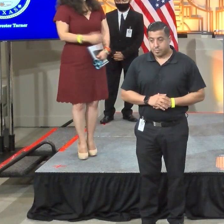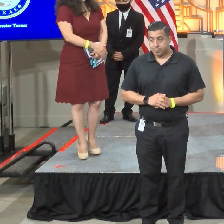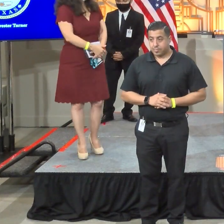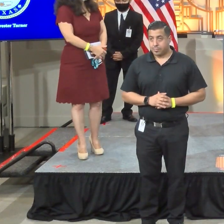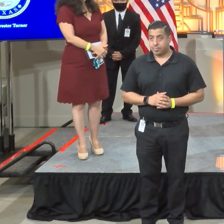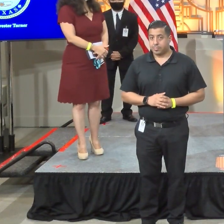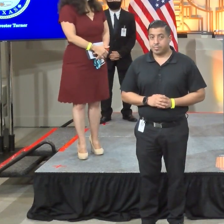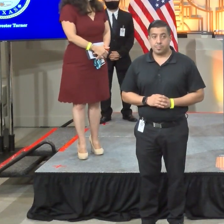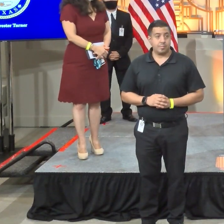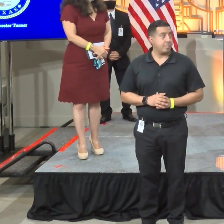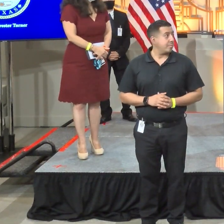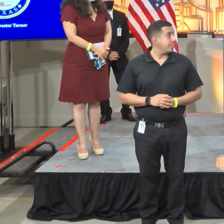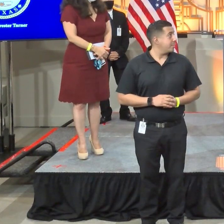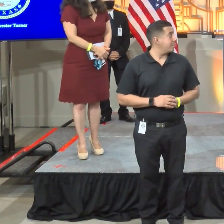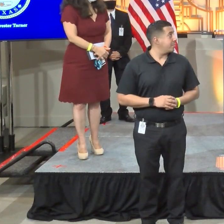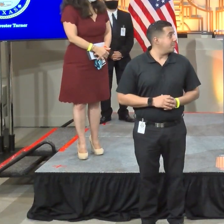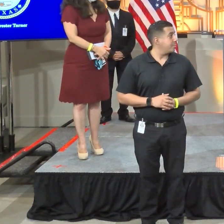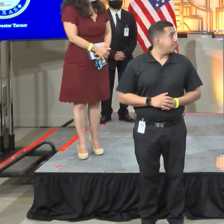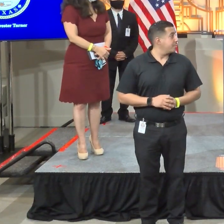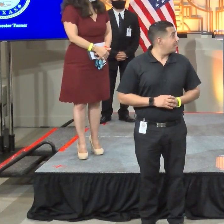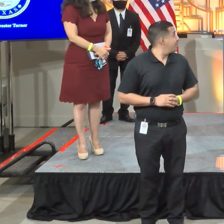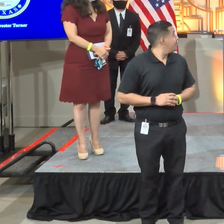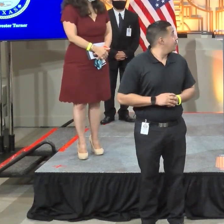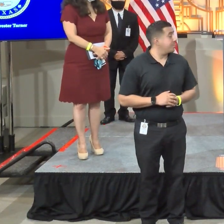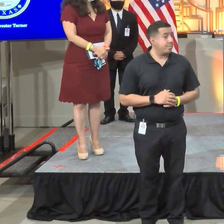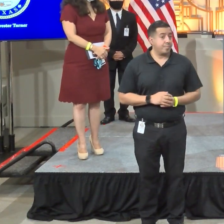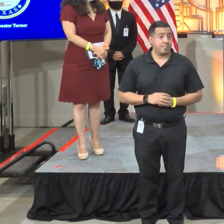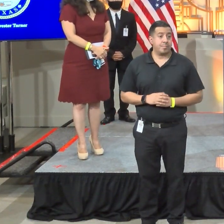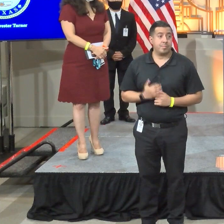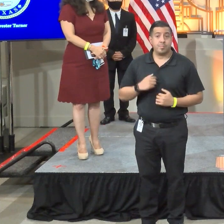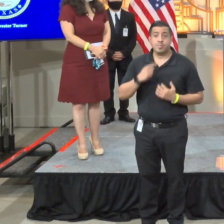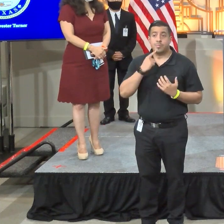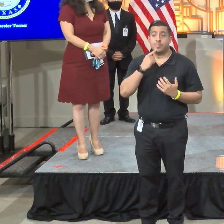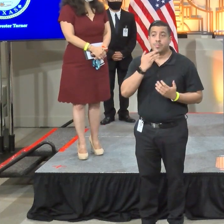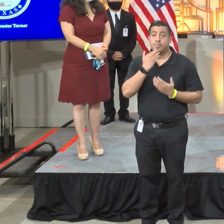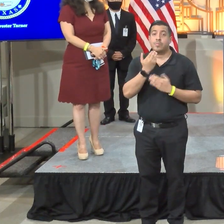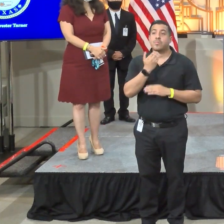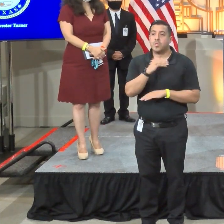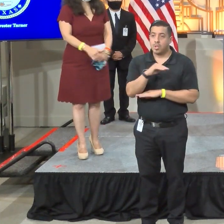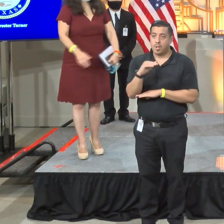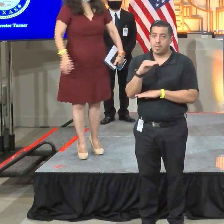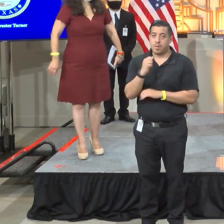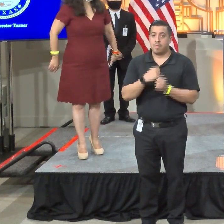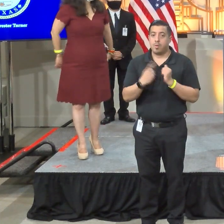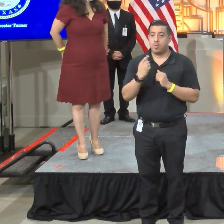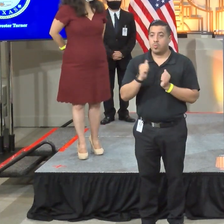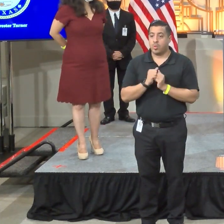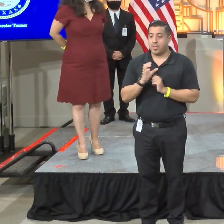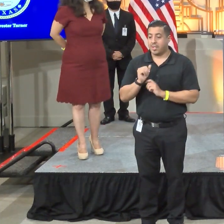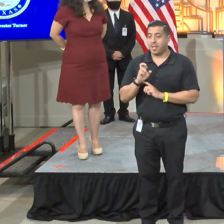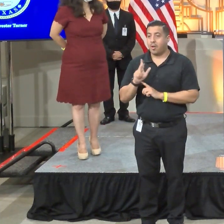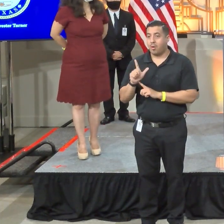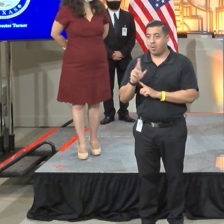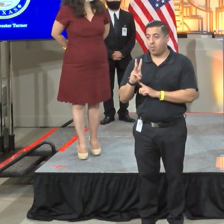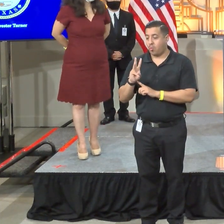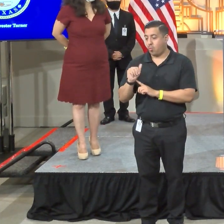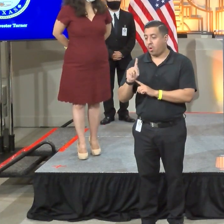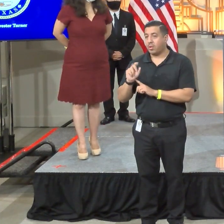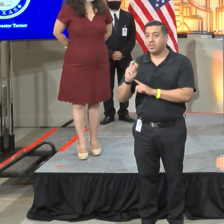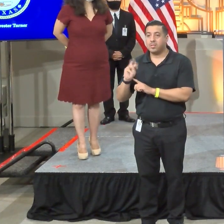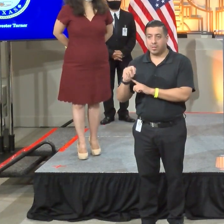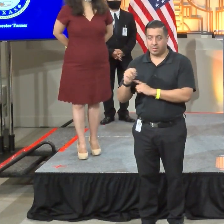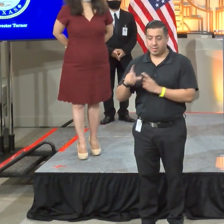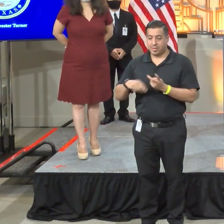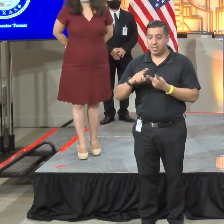Let me say good afternoon to everyone. I'm joined today by Carolyn Watson of JPMorgan